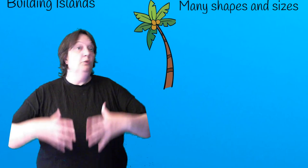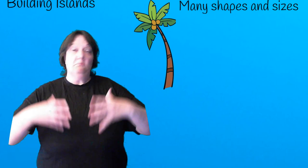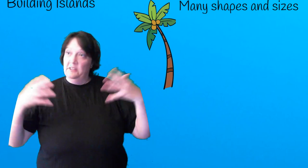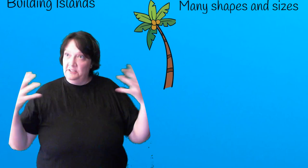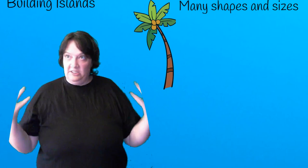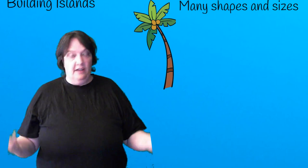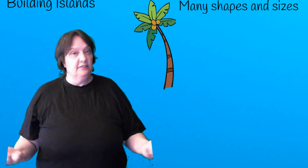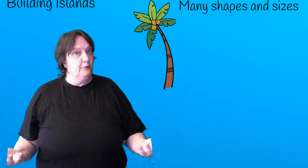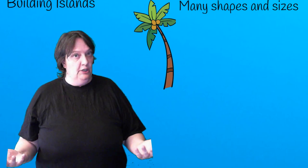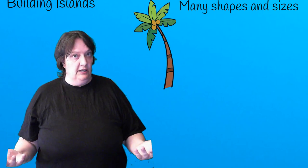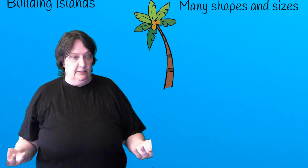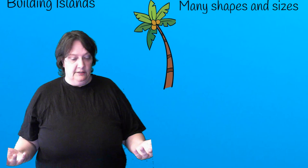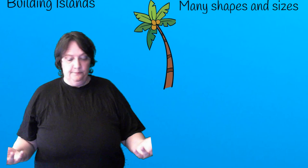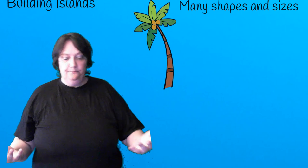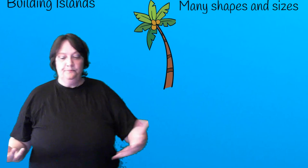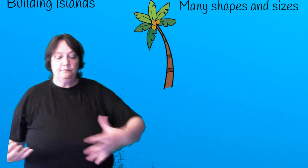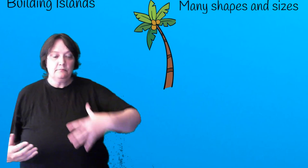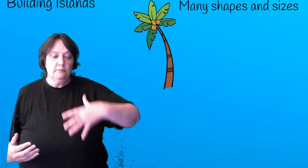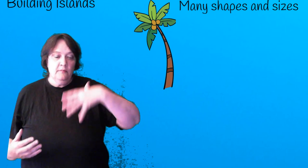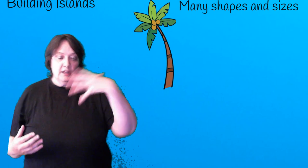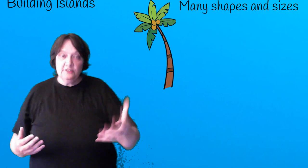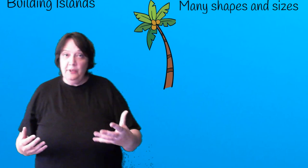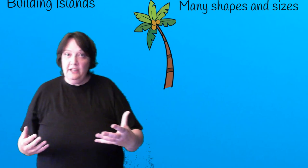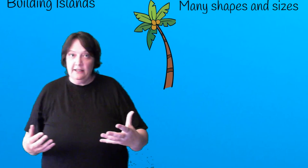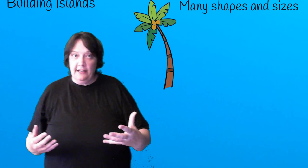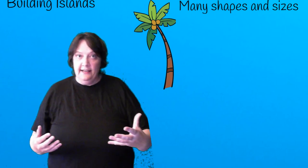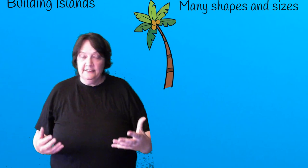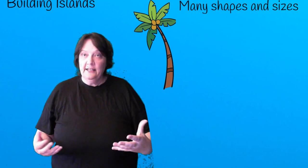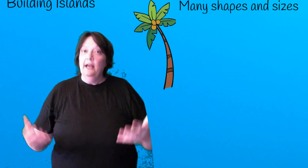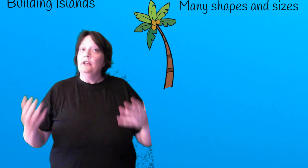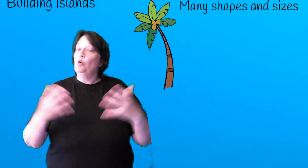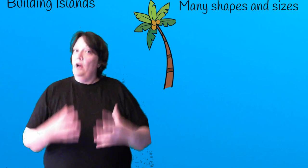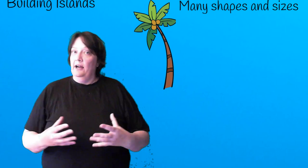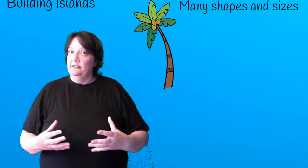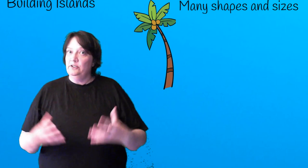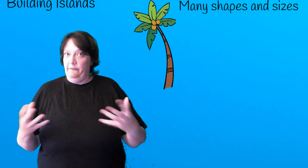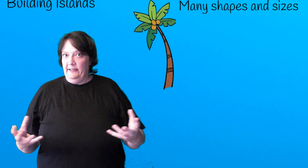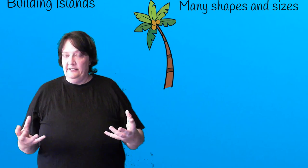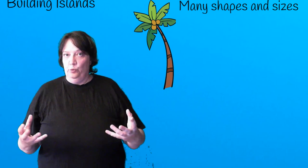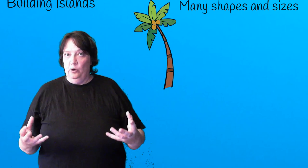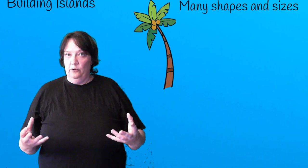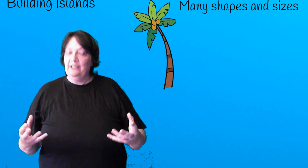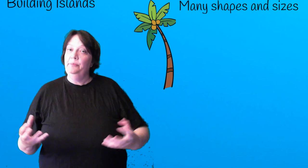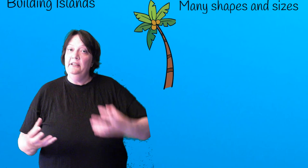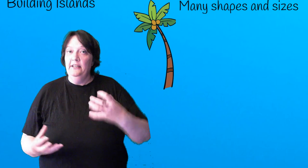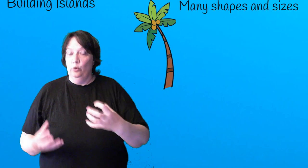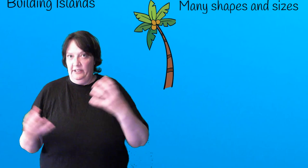this size of greenland. This being the case, your islands on a fantasy world can be equally